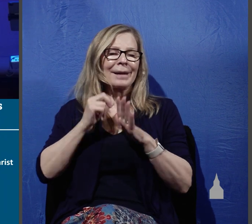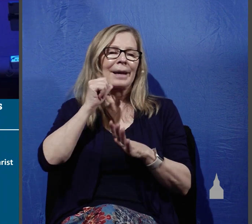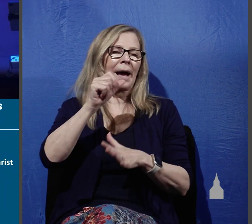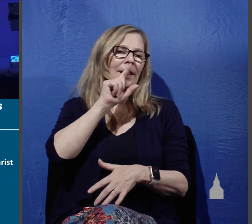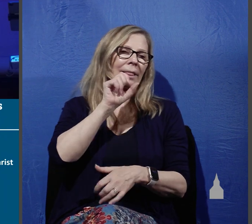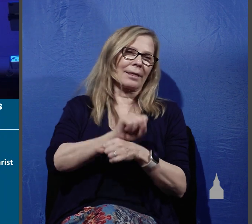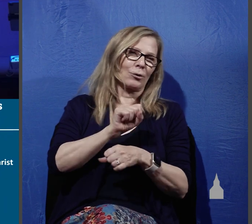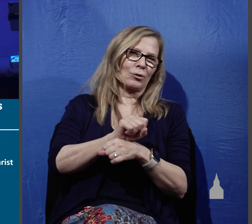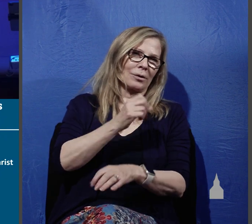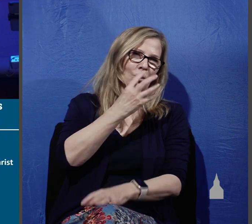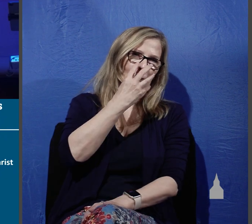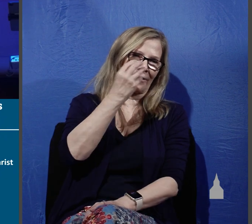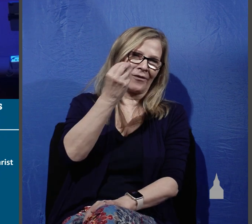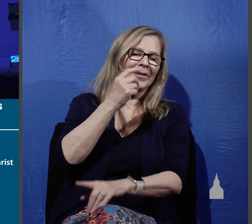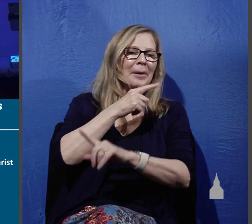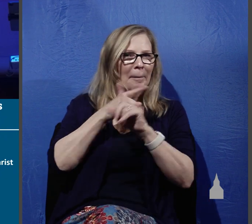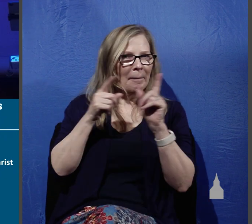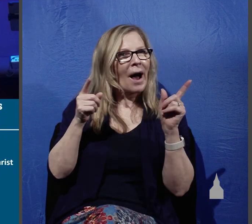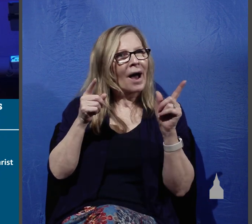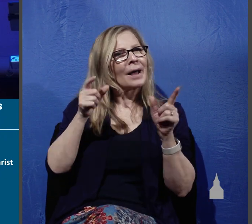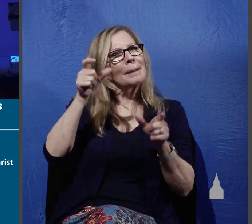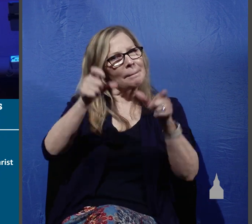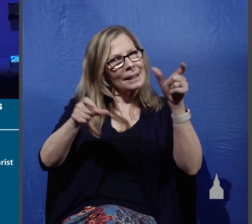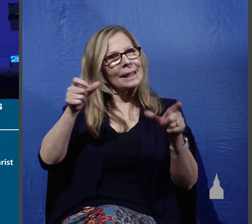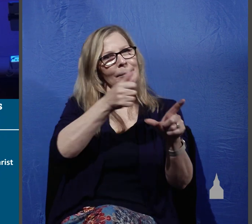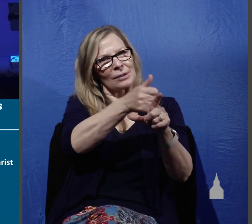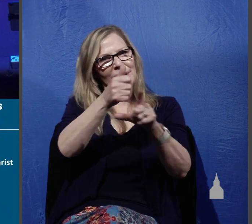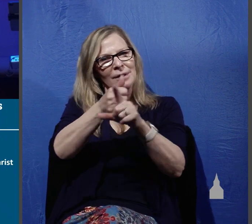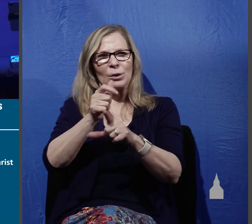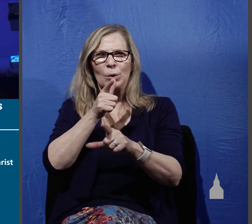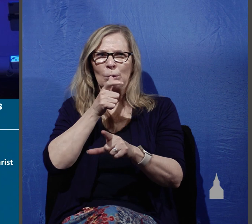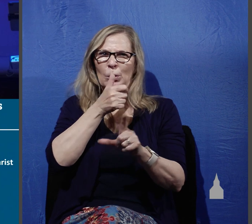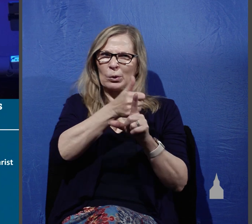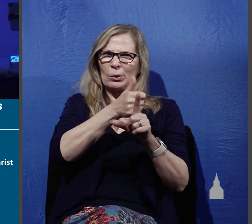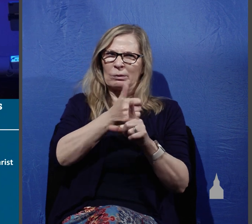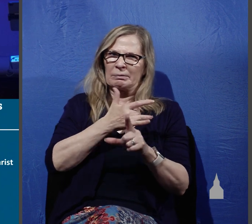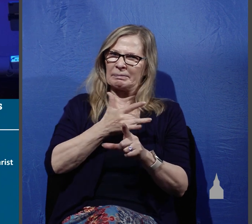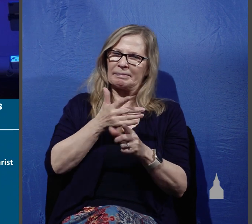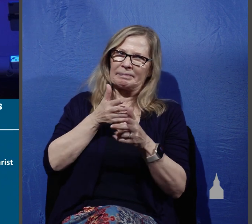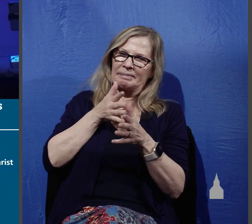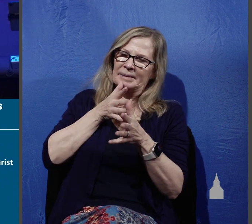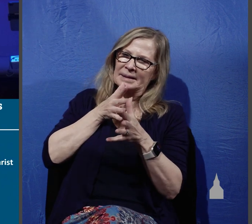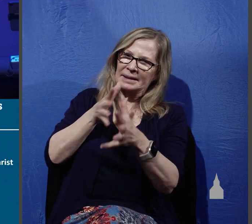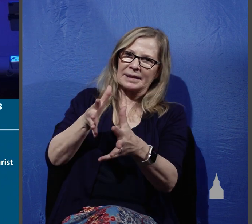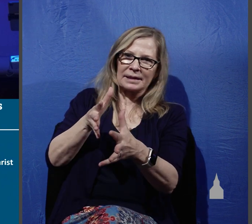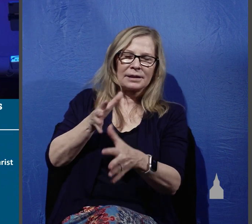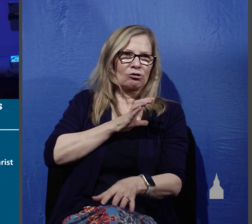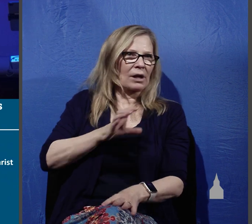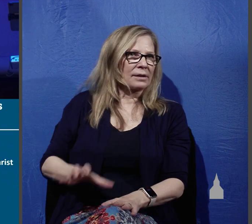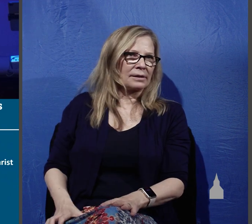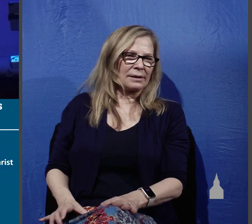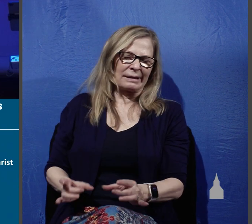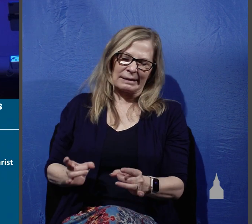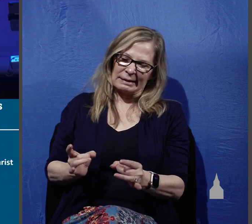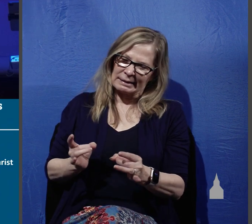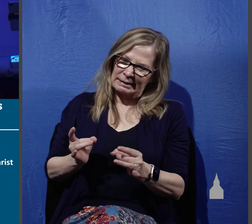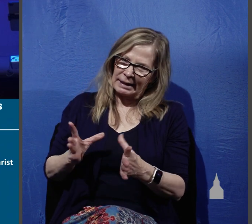wolves but they are individuals who are hostile towards Christ hostile towards the gospel